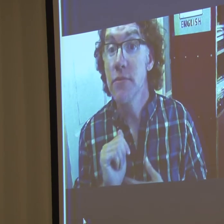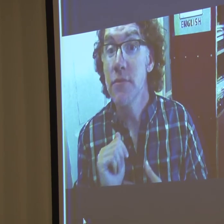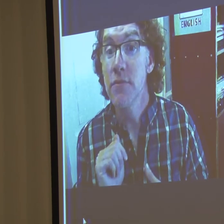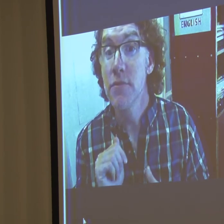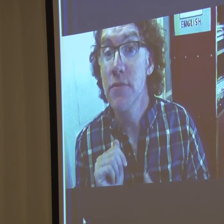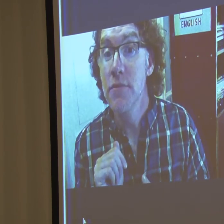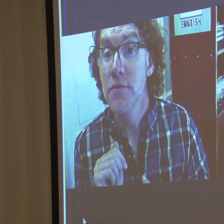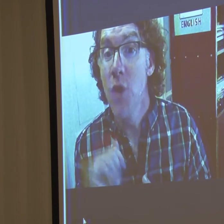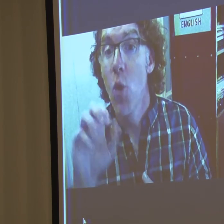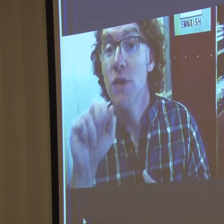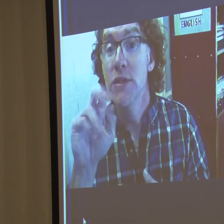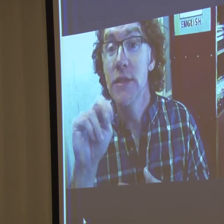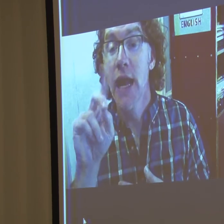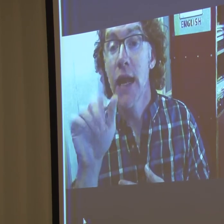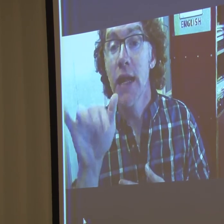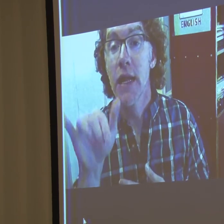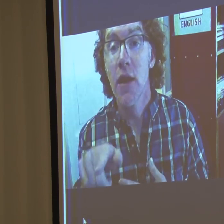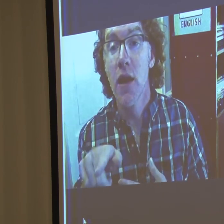access to.